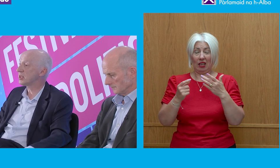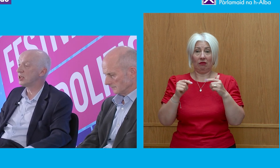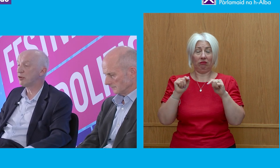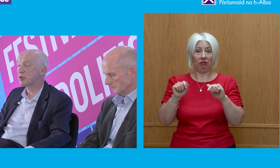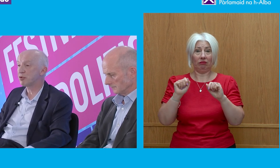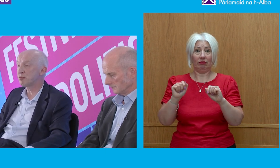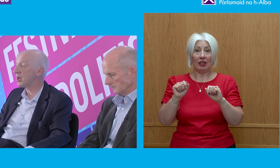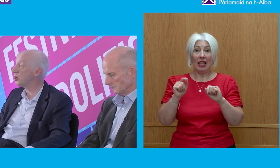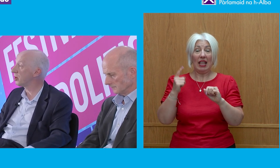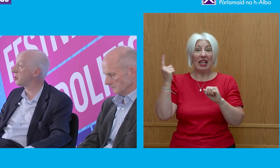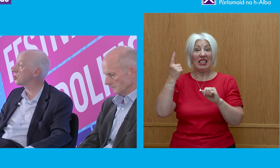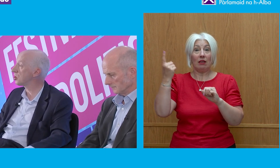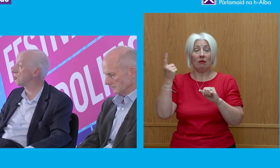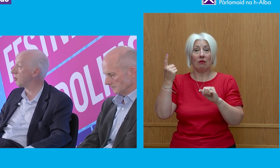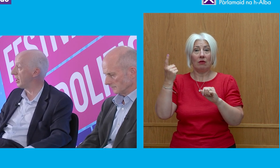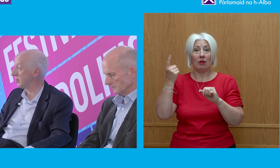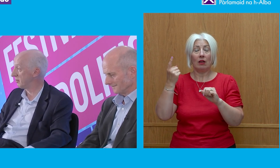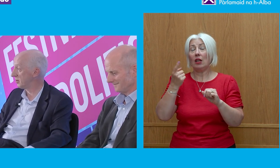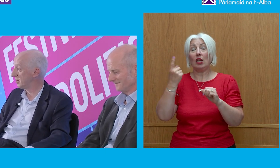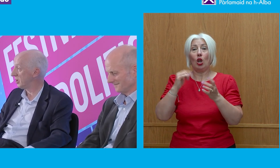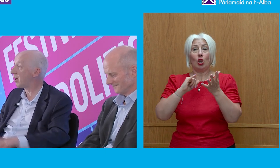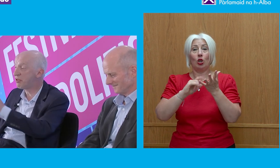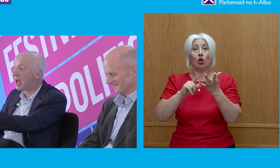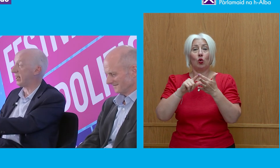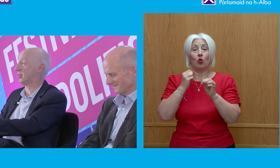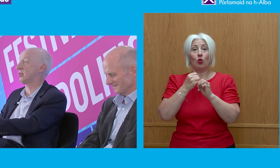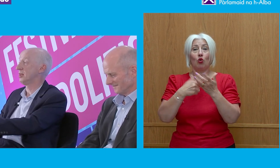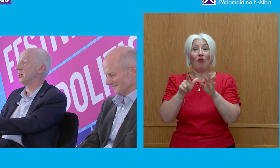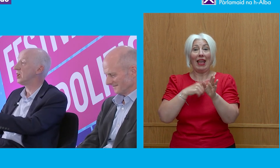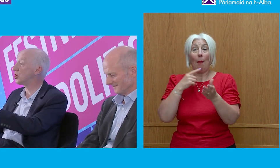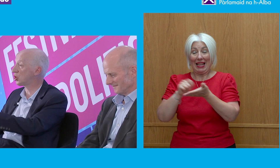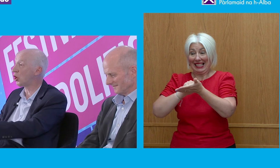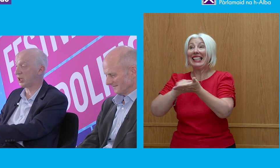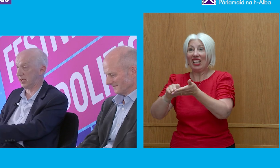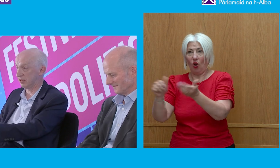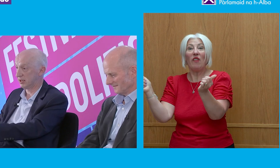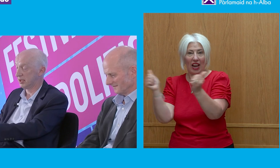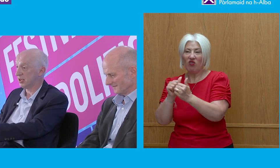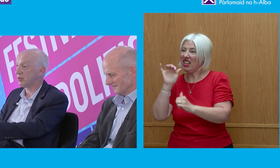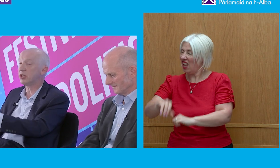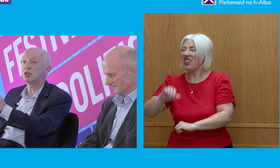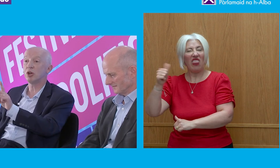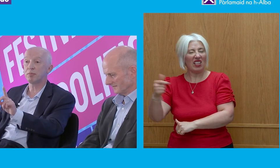that was signed off and approved by none other than Sue Gray. Now that is shocking.